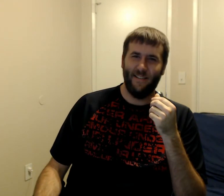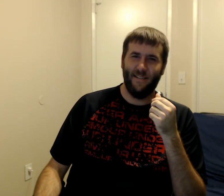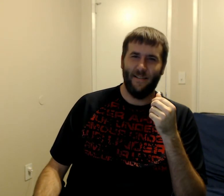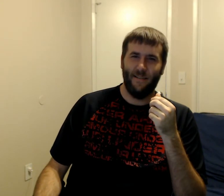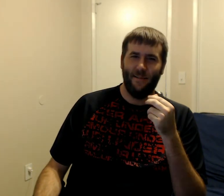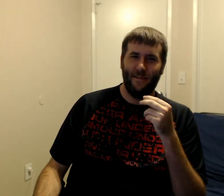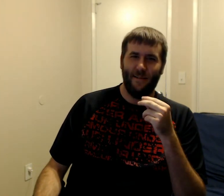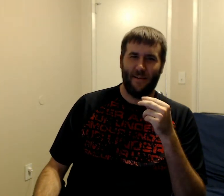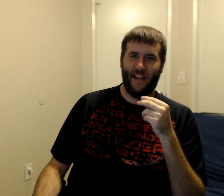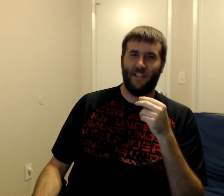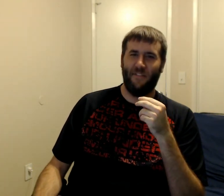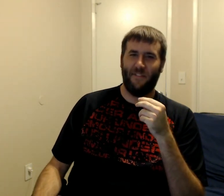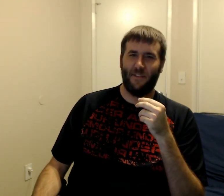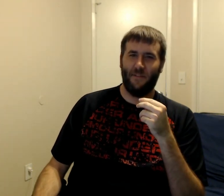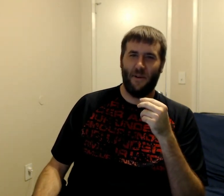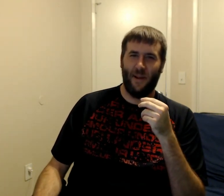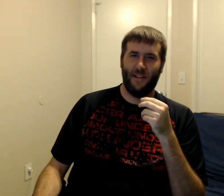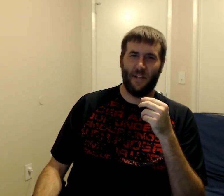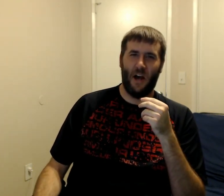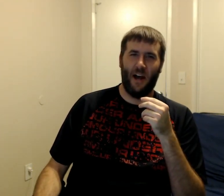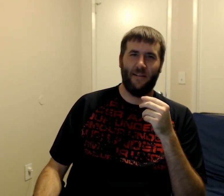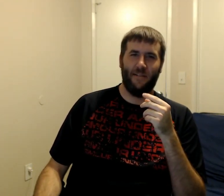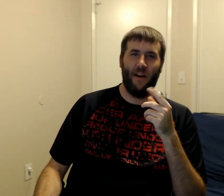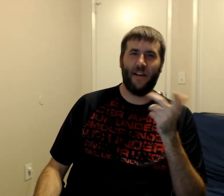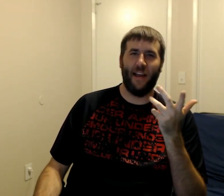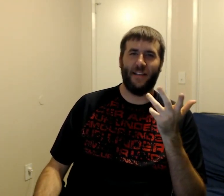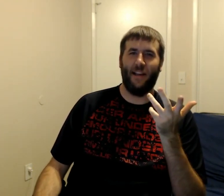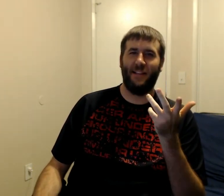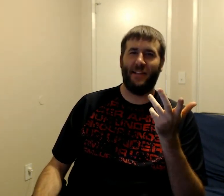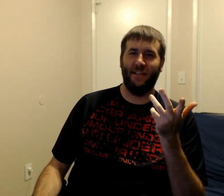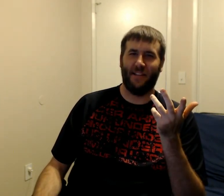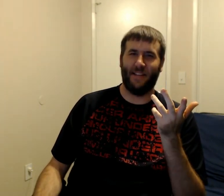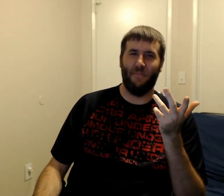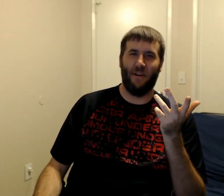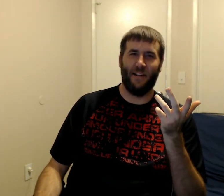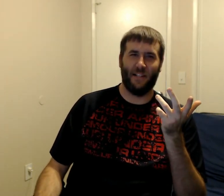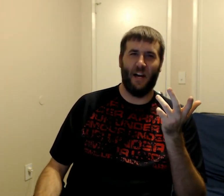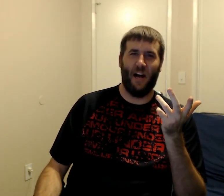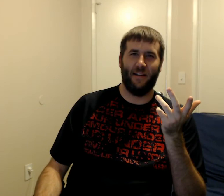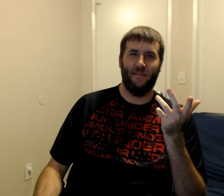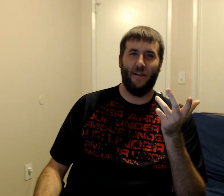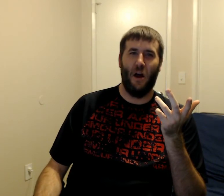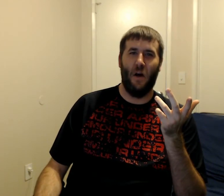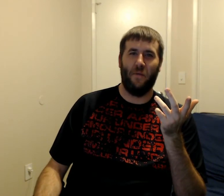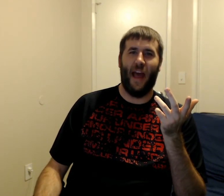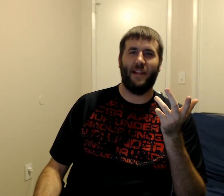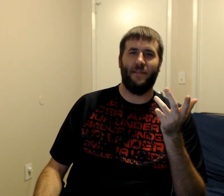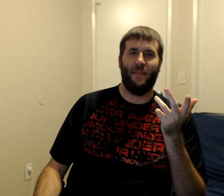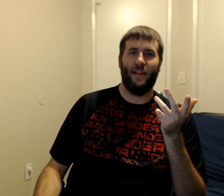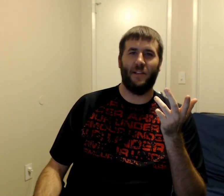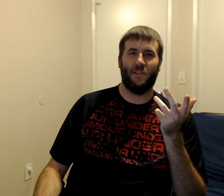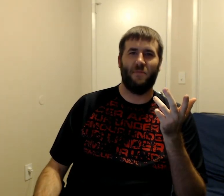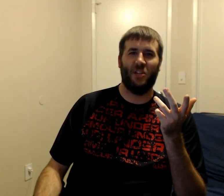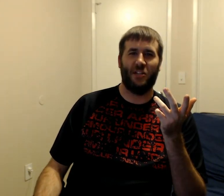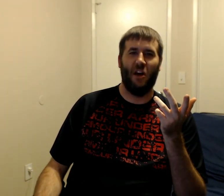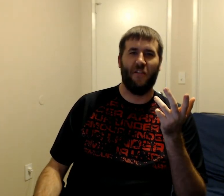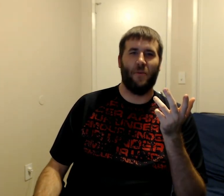okay jeff is doing his log okay he's done the symbol on his log oh that is just overboard